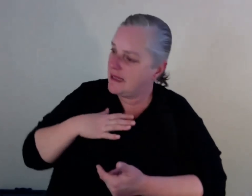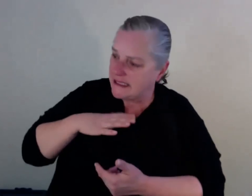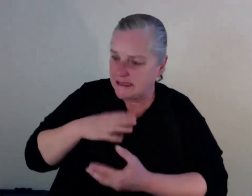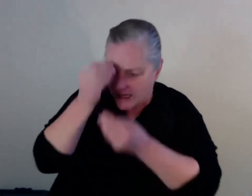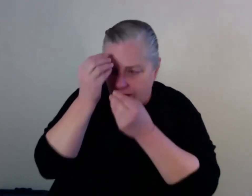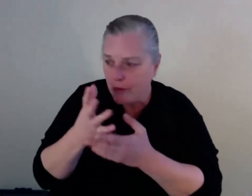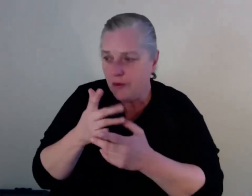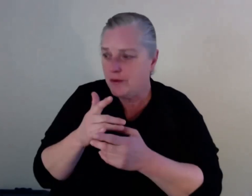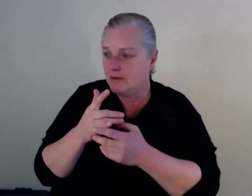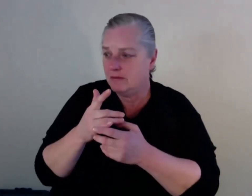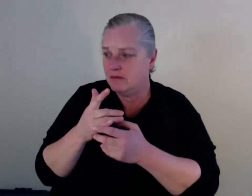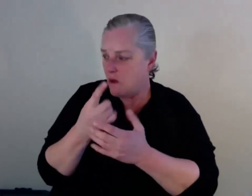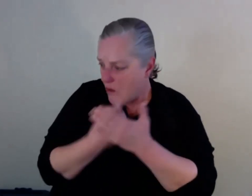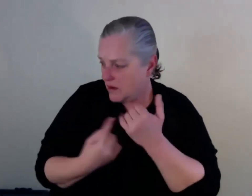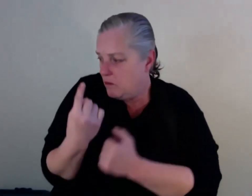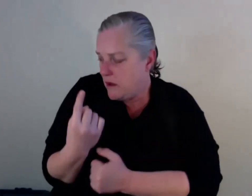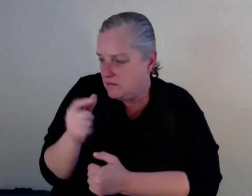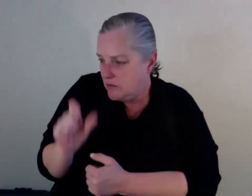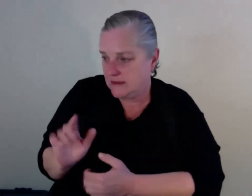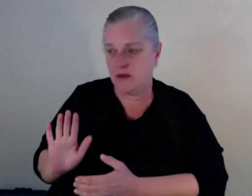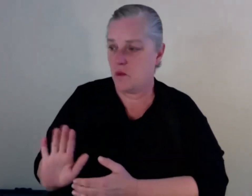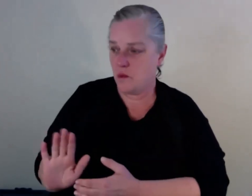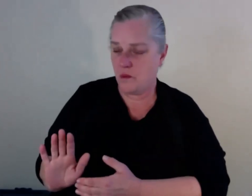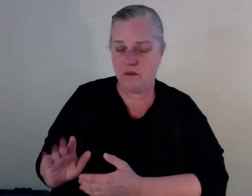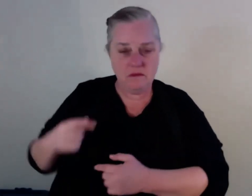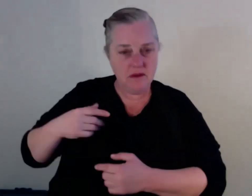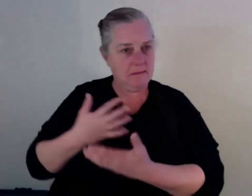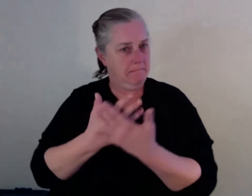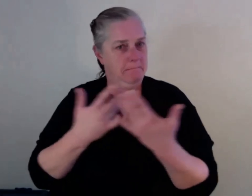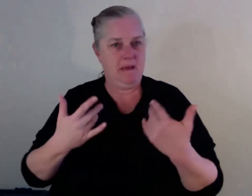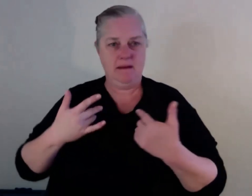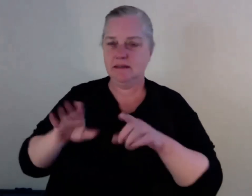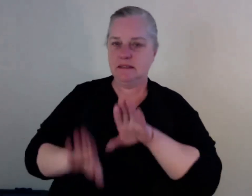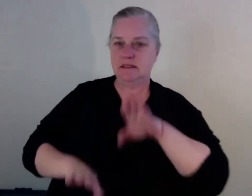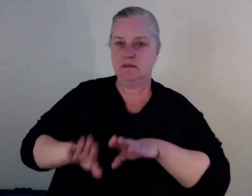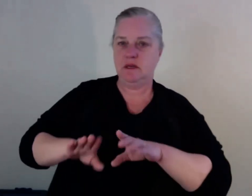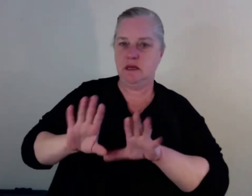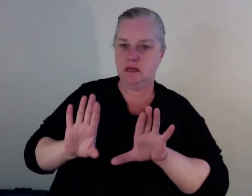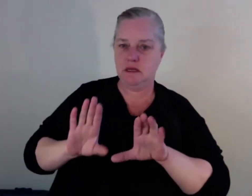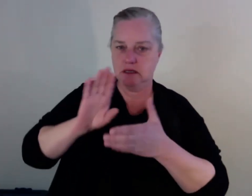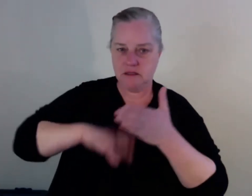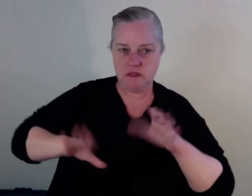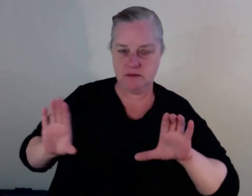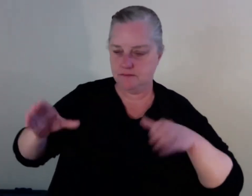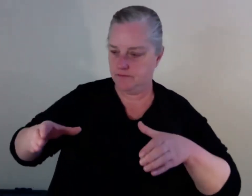that makes you feel a bit better to see, like, okay, God, I'm punishing myself. I'm not the only one